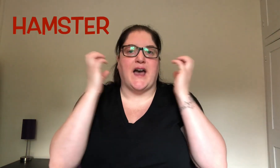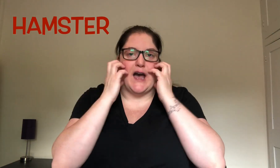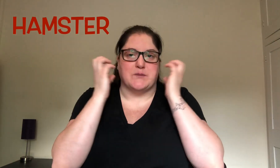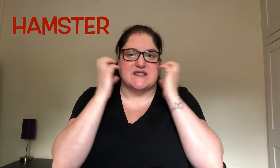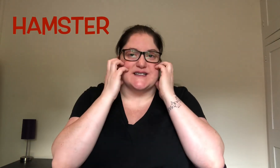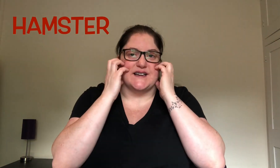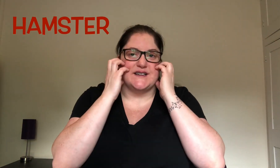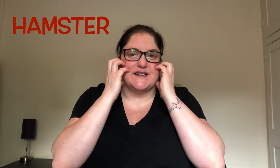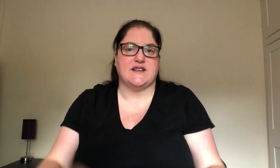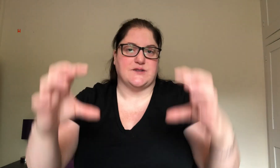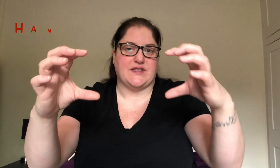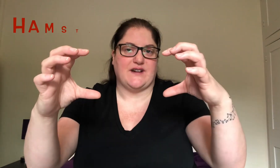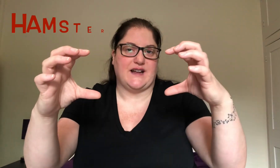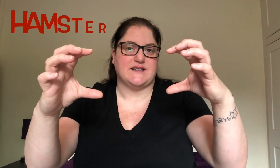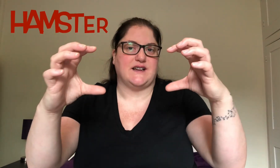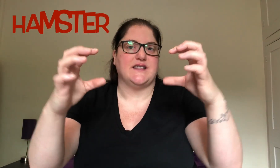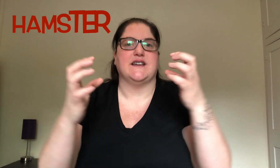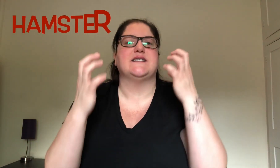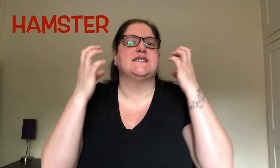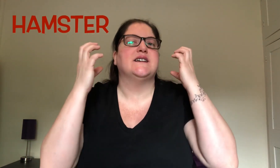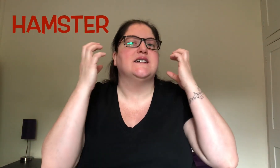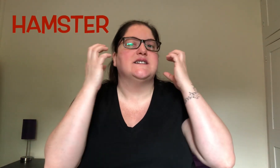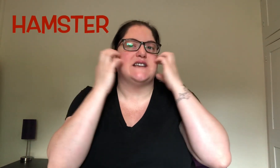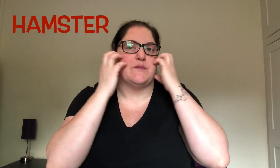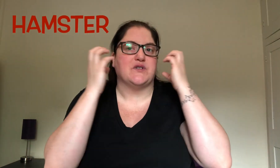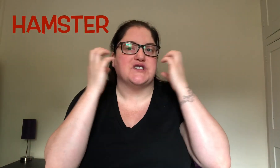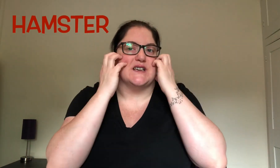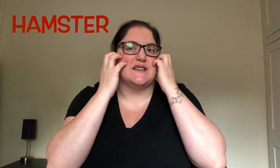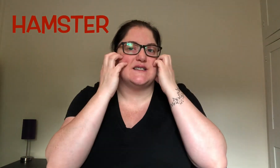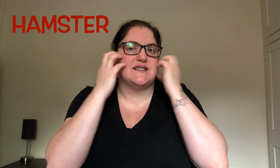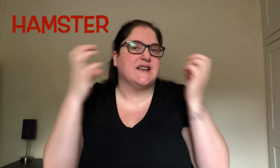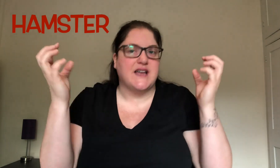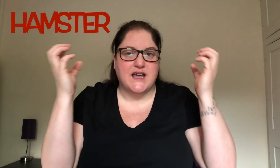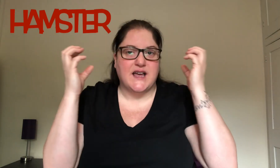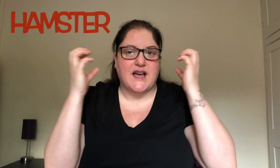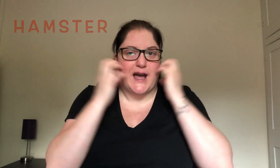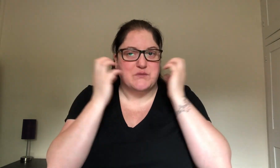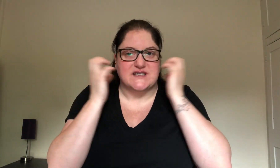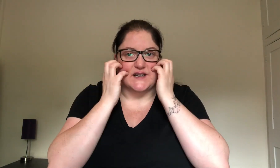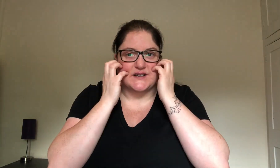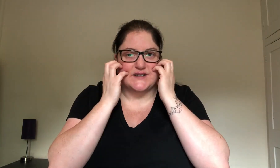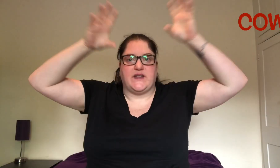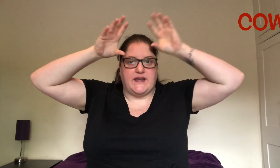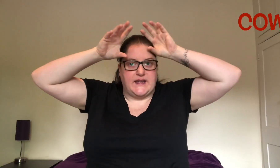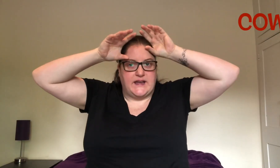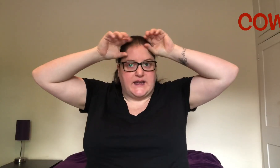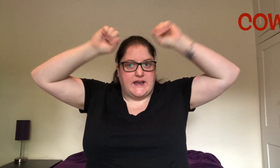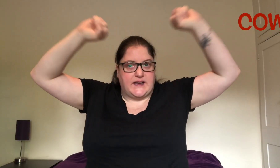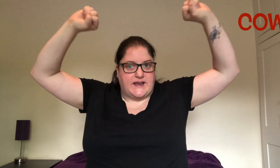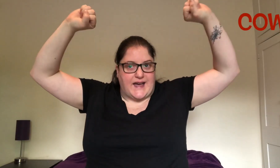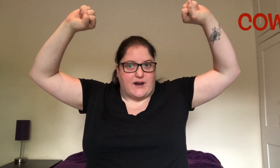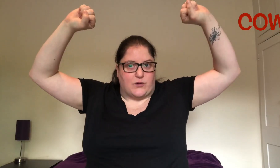Hamster. So with your hands like this tap your cheeks. Hamster. Cow.